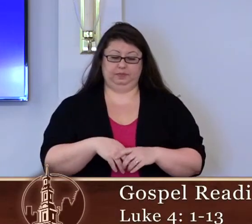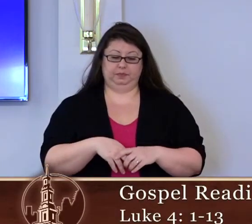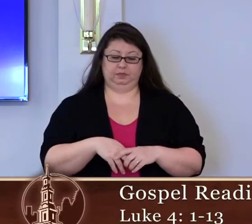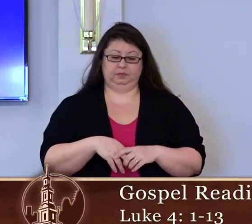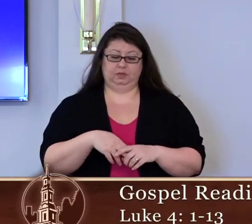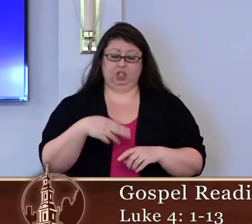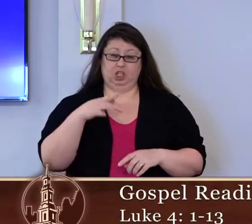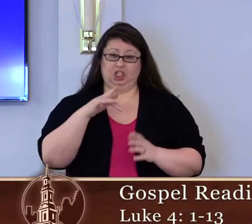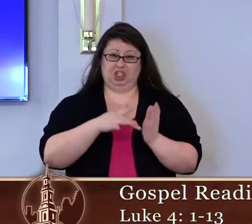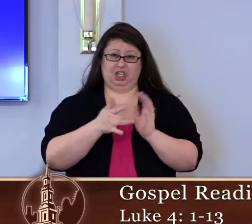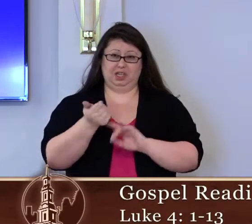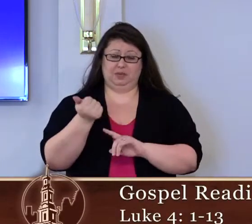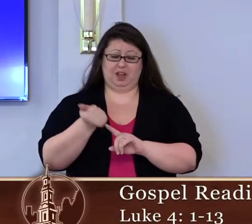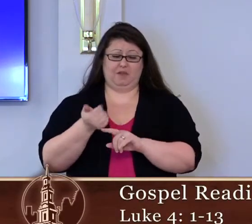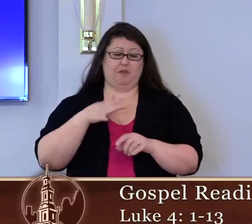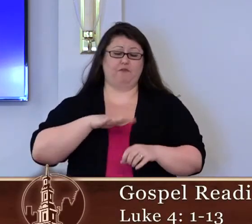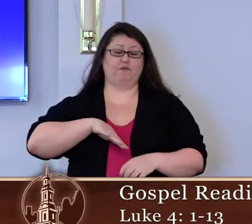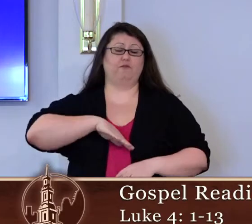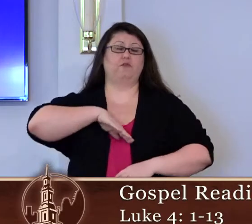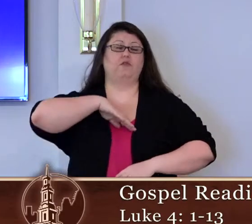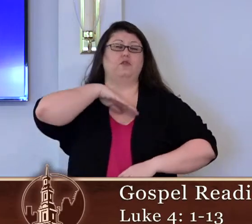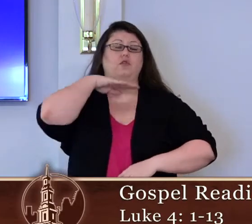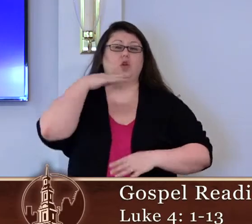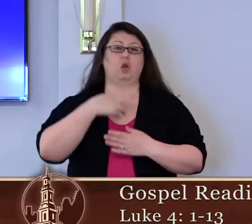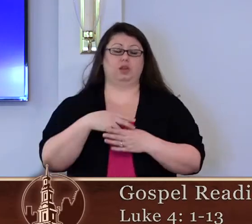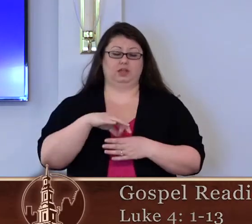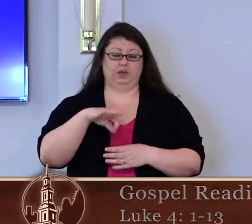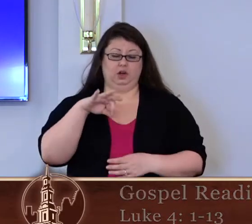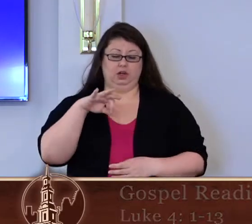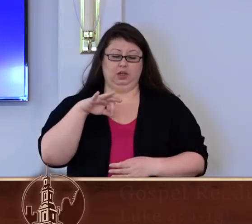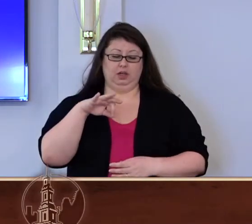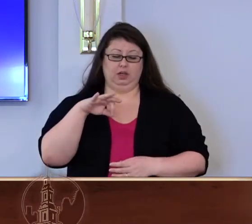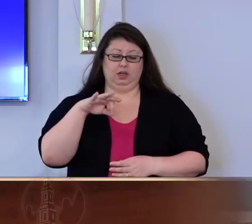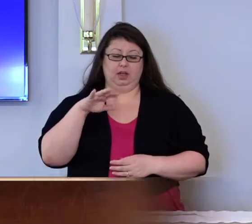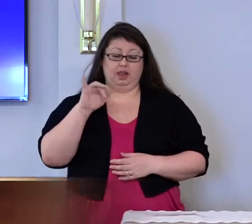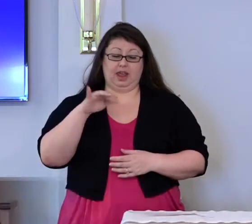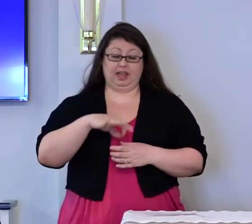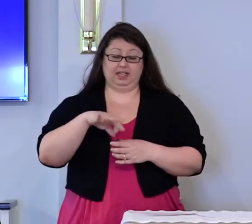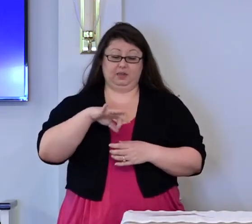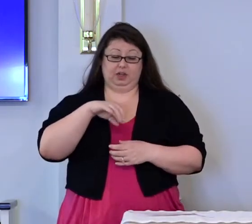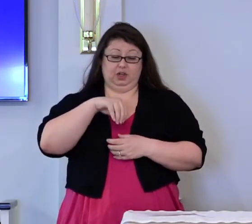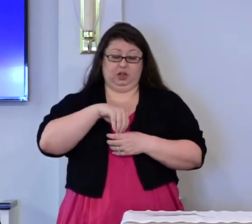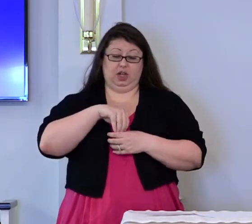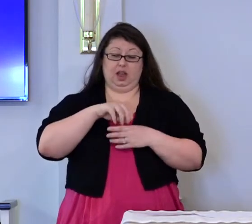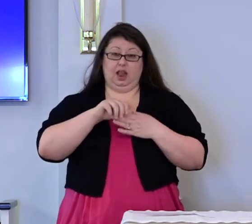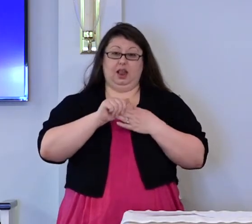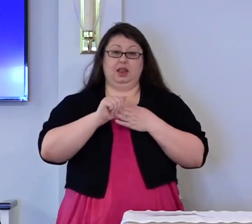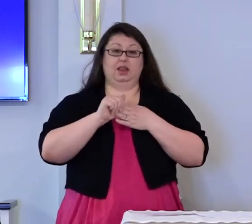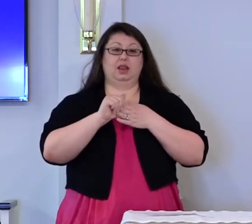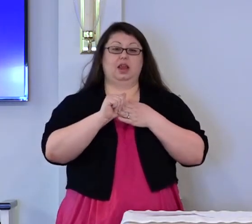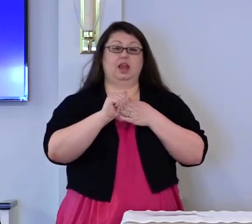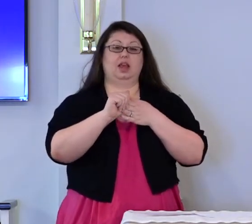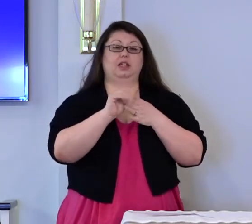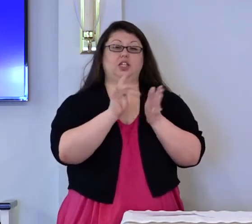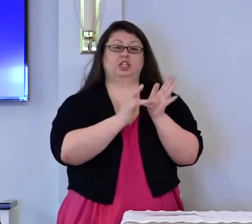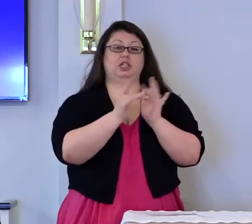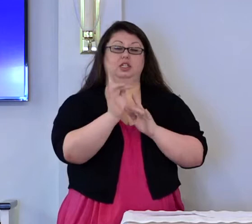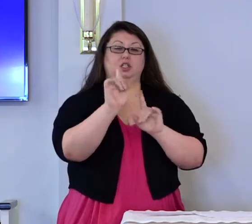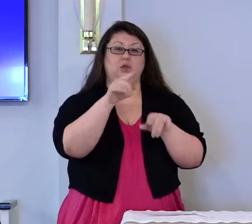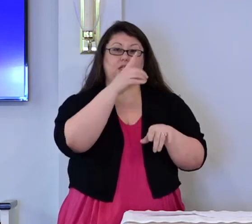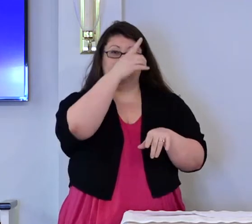He was full of the Holy Spirit. The Spirit led Jesus into the desert.